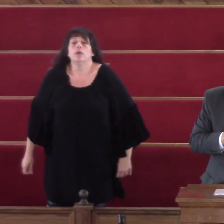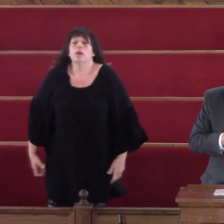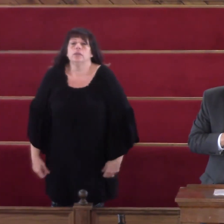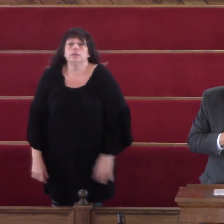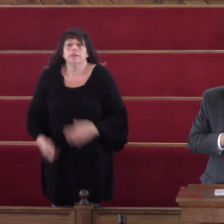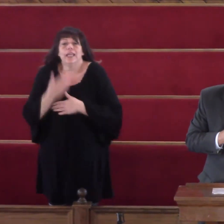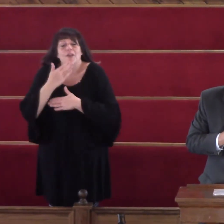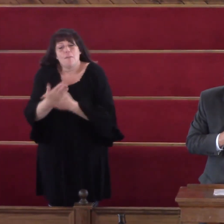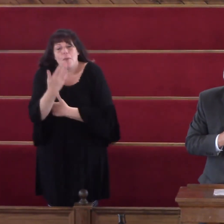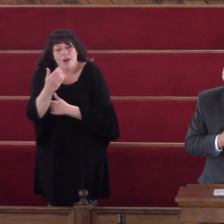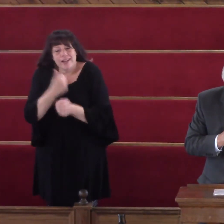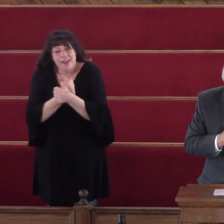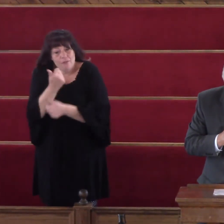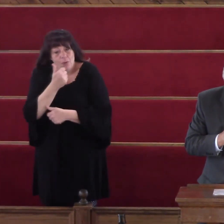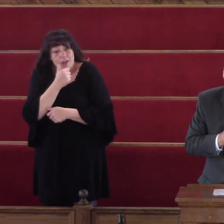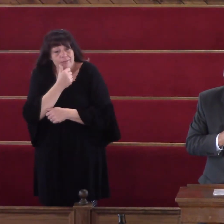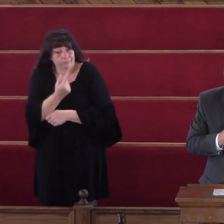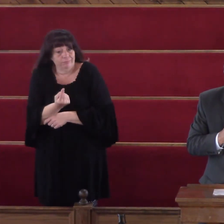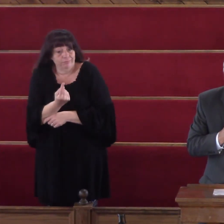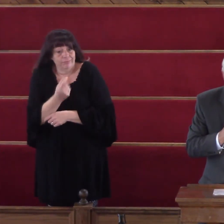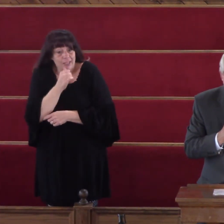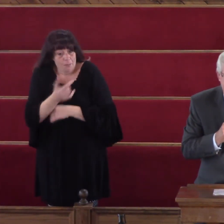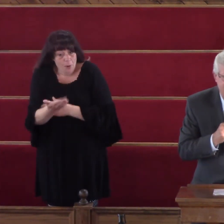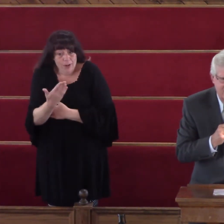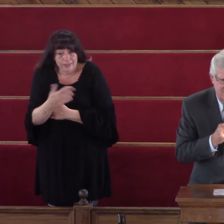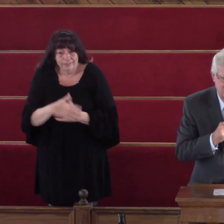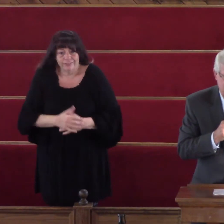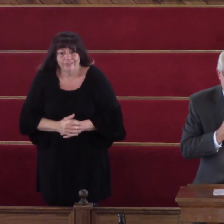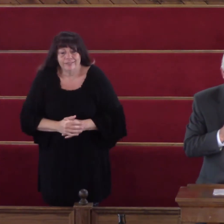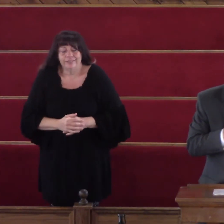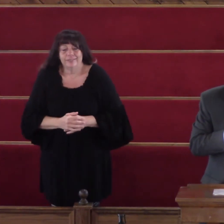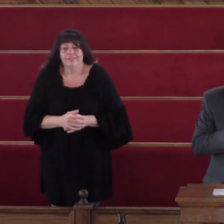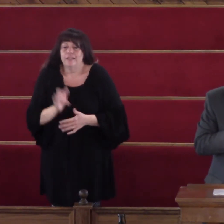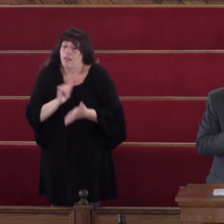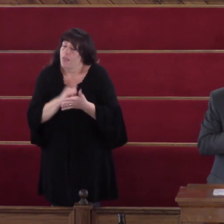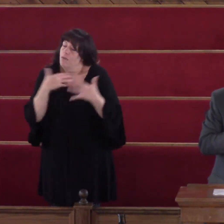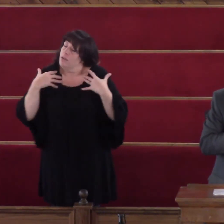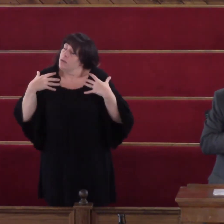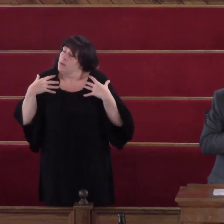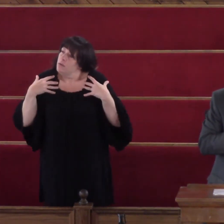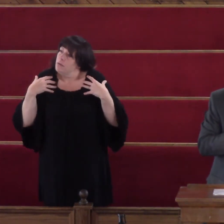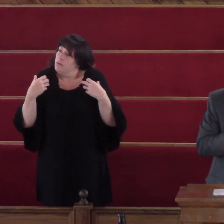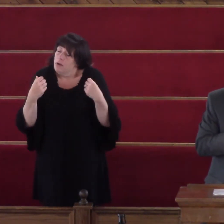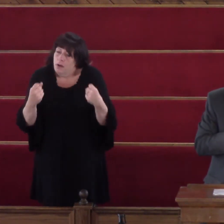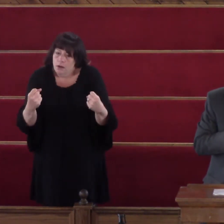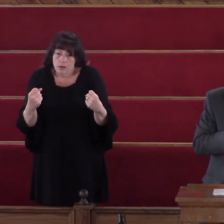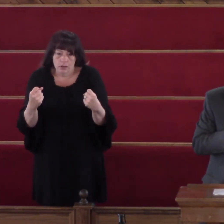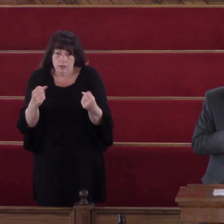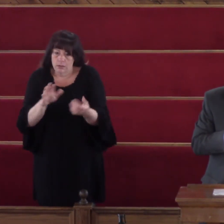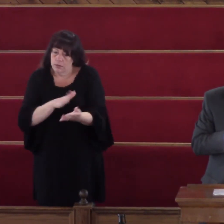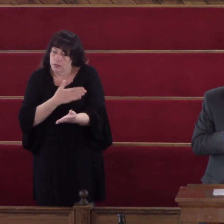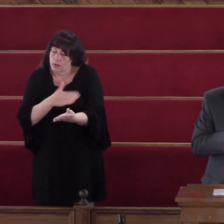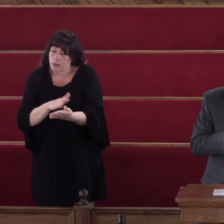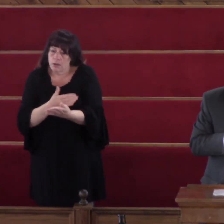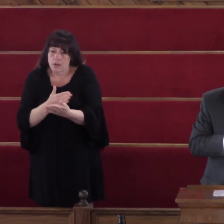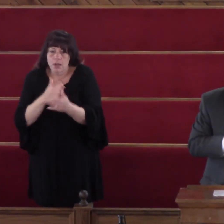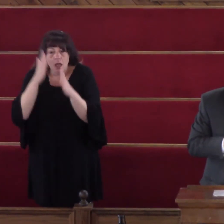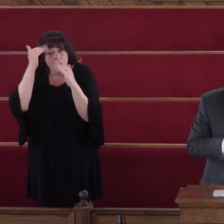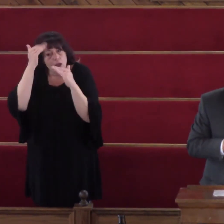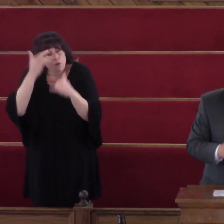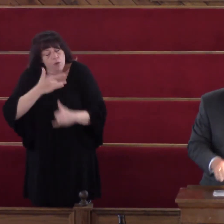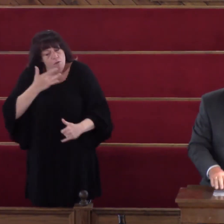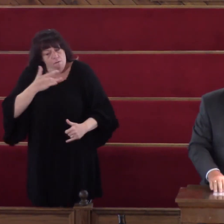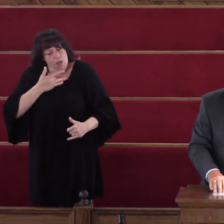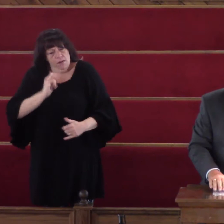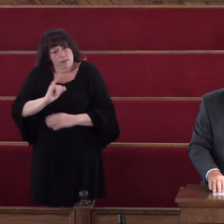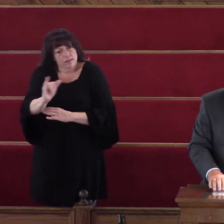Say good morning morning to everyone This morning That was a powerful song That I hope you all felt Like I did